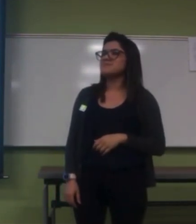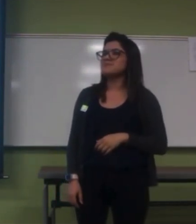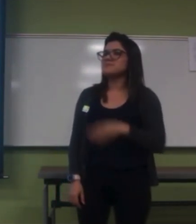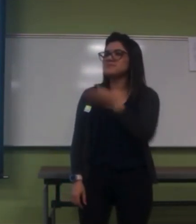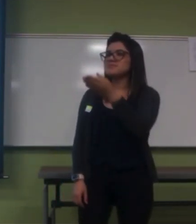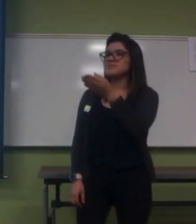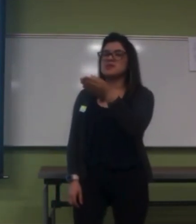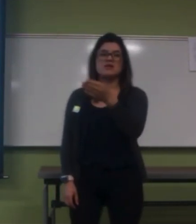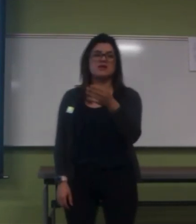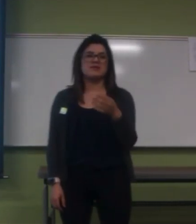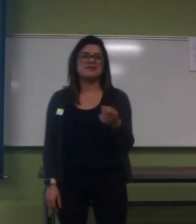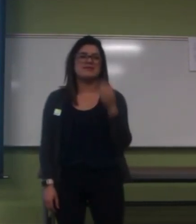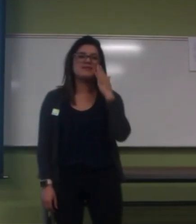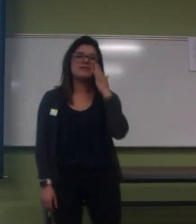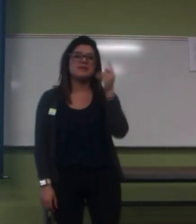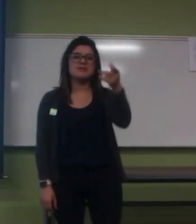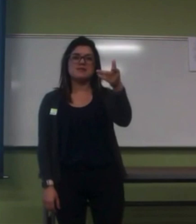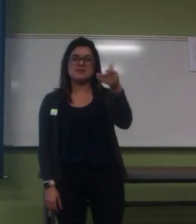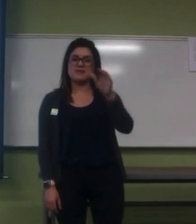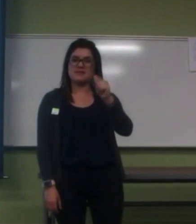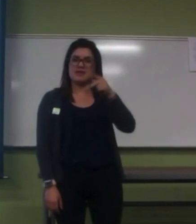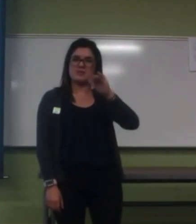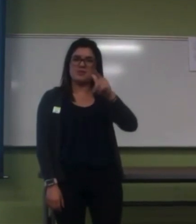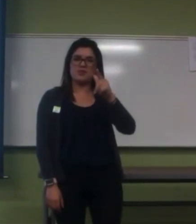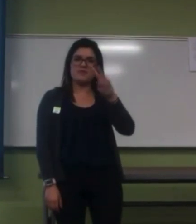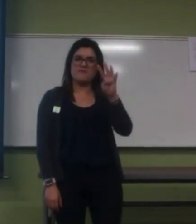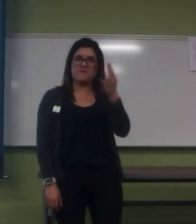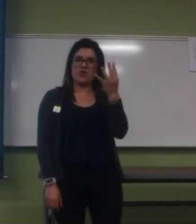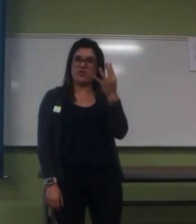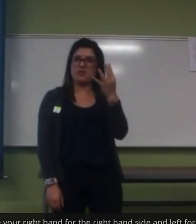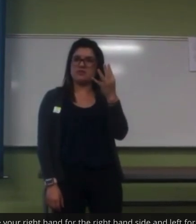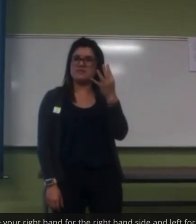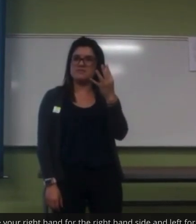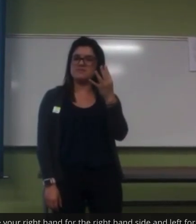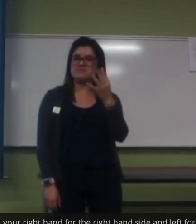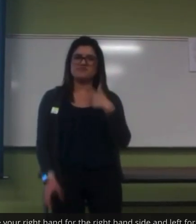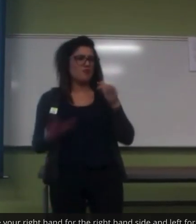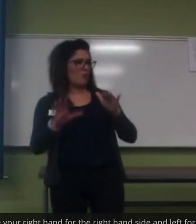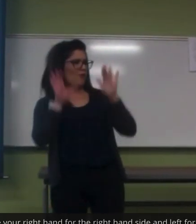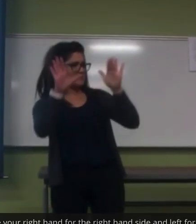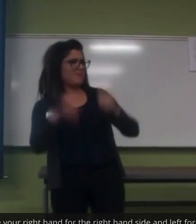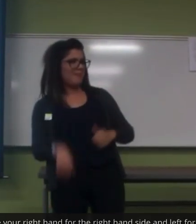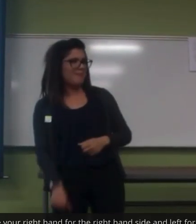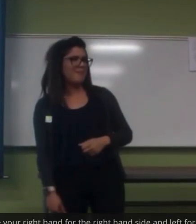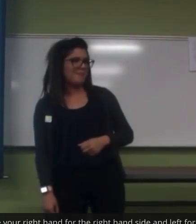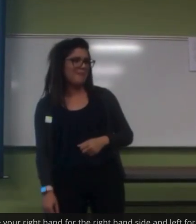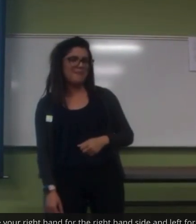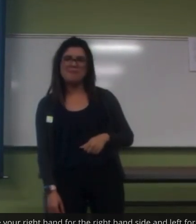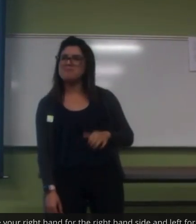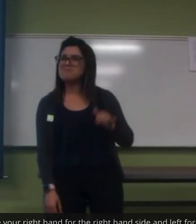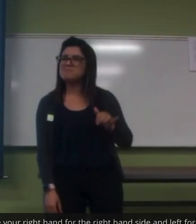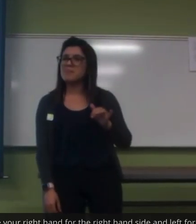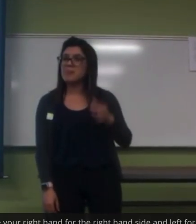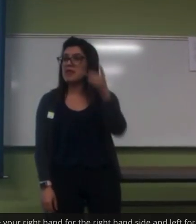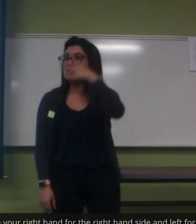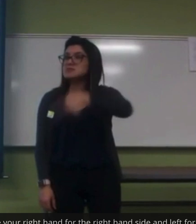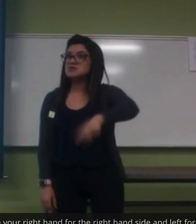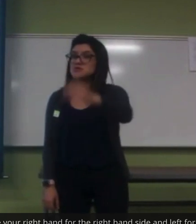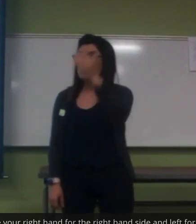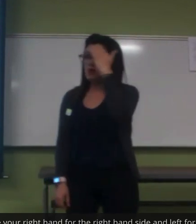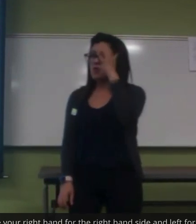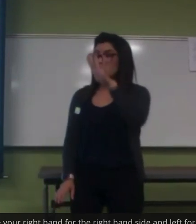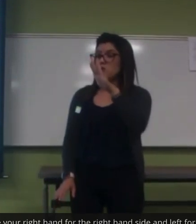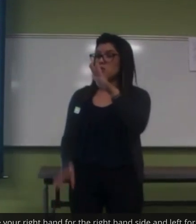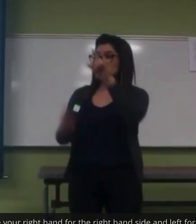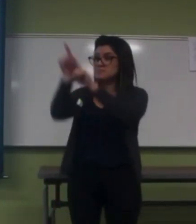No, no, it's okay. Hi, April 4th. April 4th, awesome. Well, do you guys know your